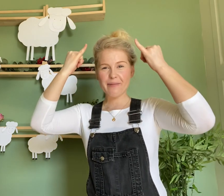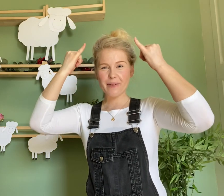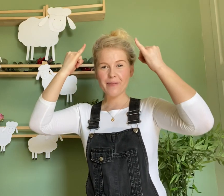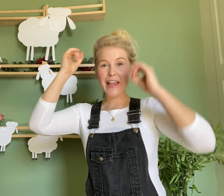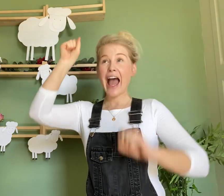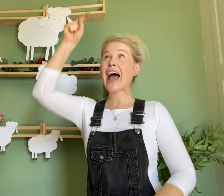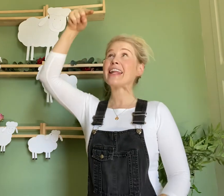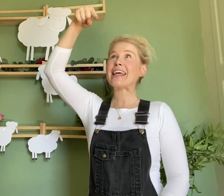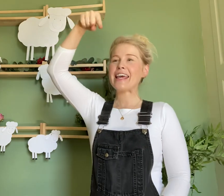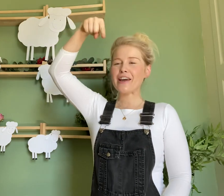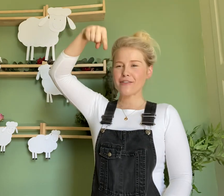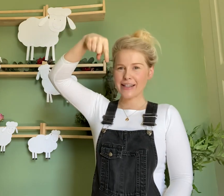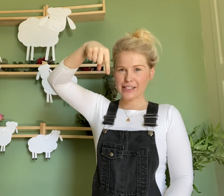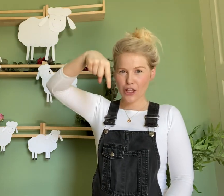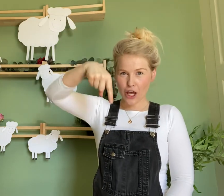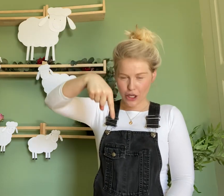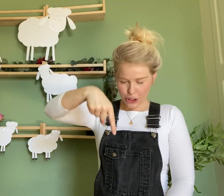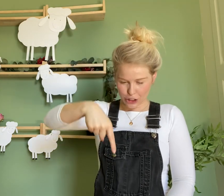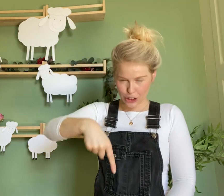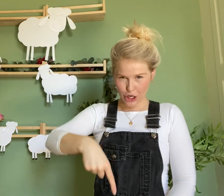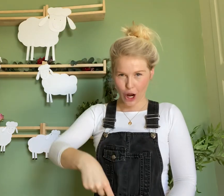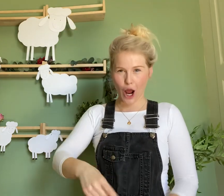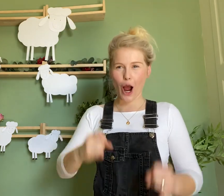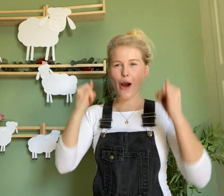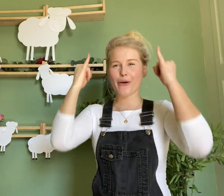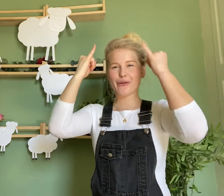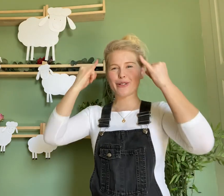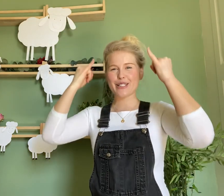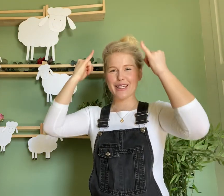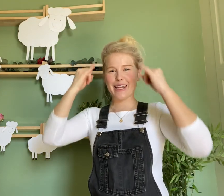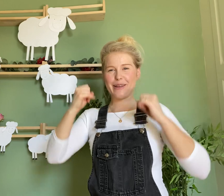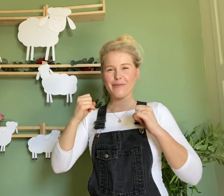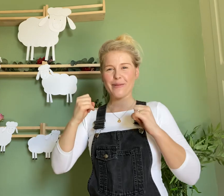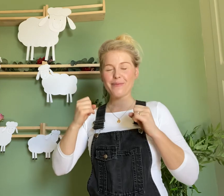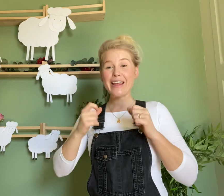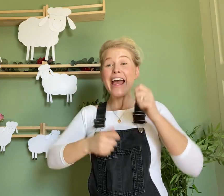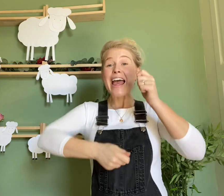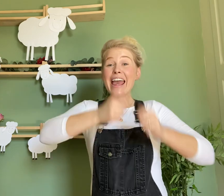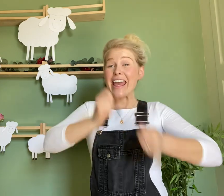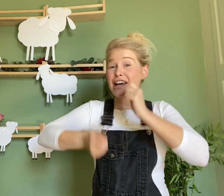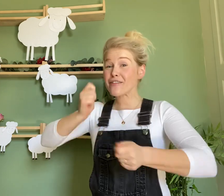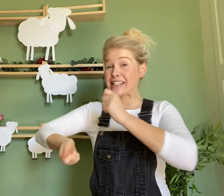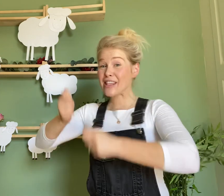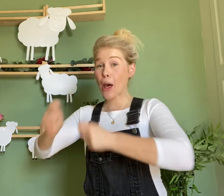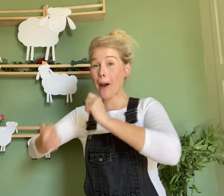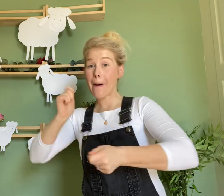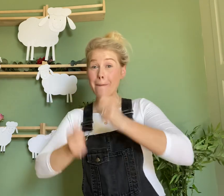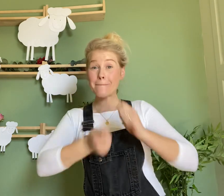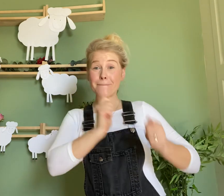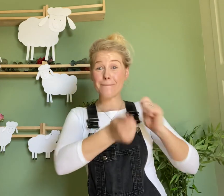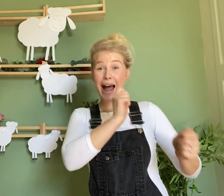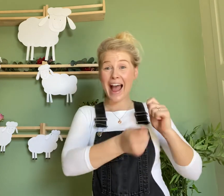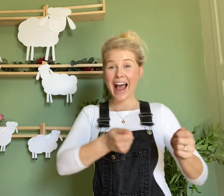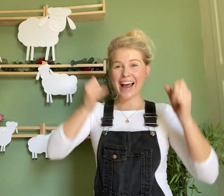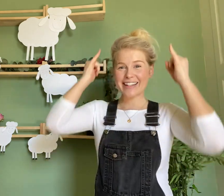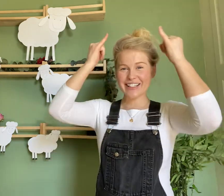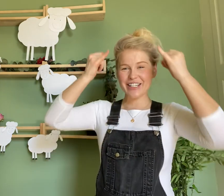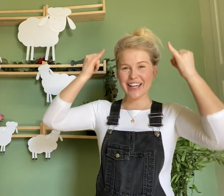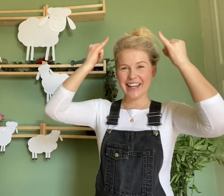and here is the down sheep. Here is the band sheep